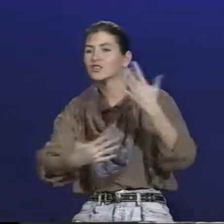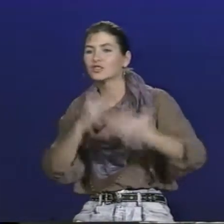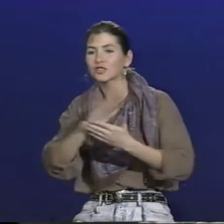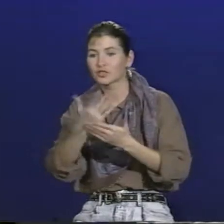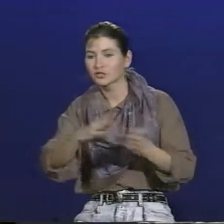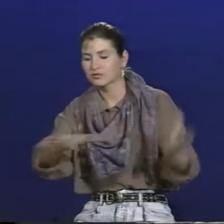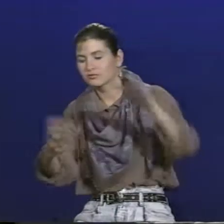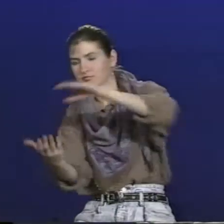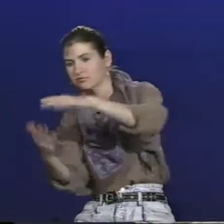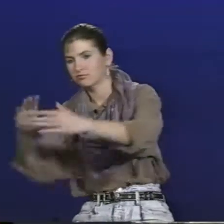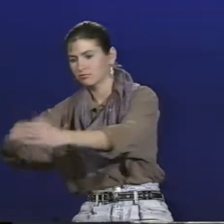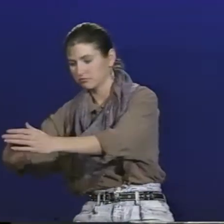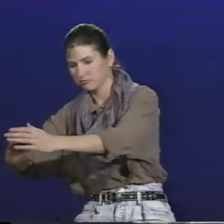juice in a separate saucepan.